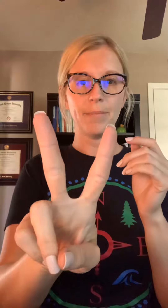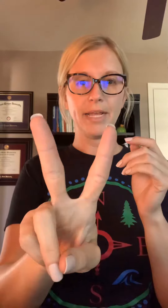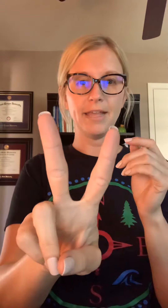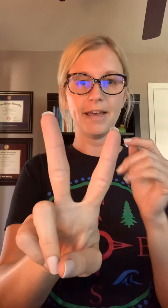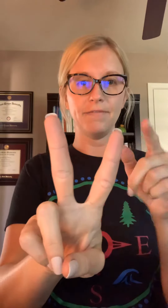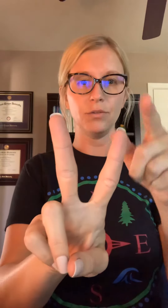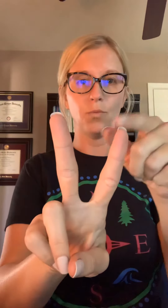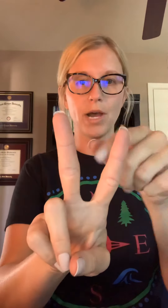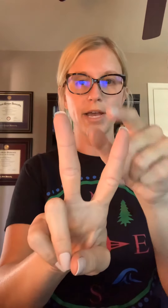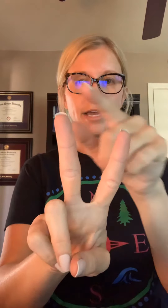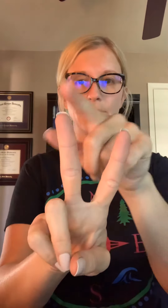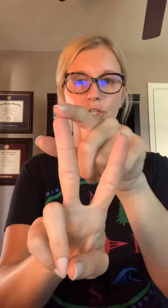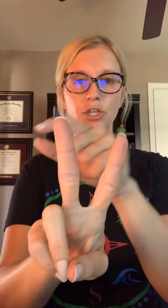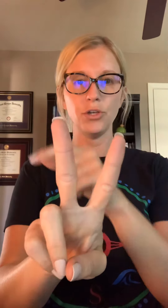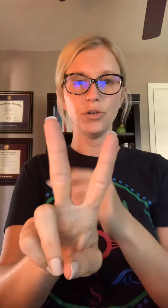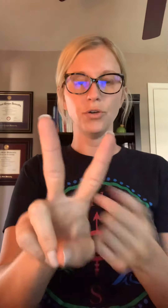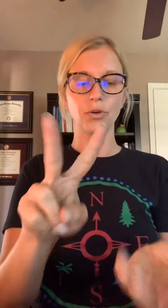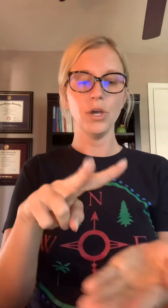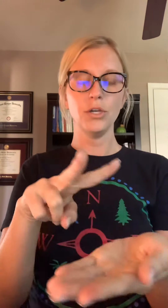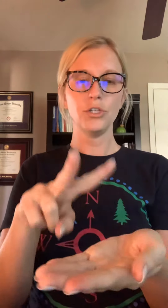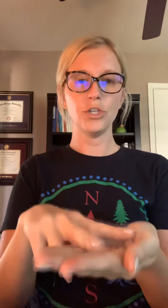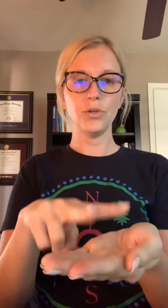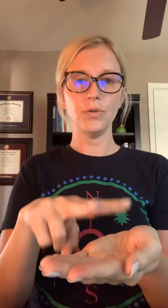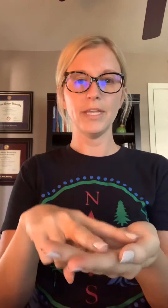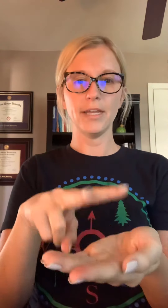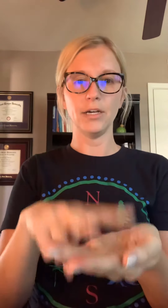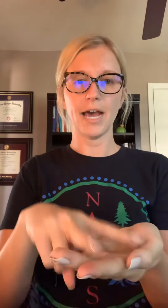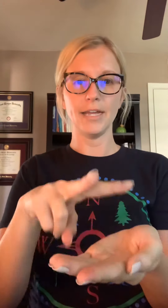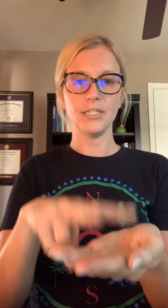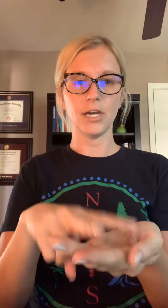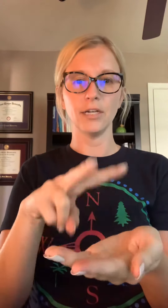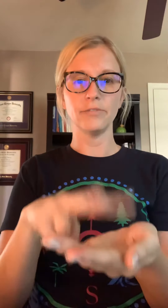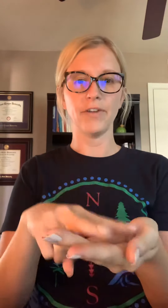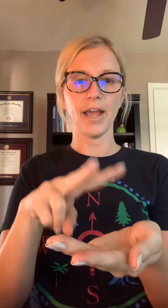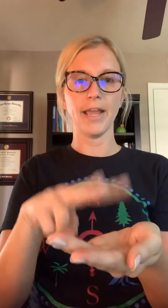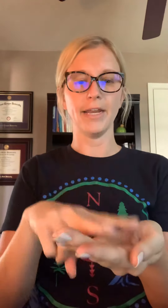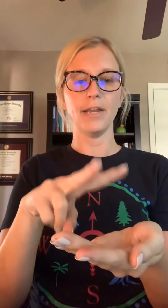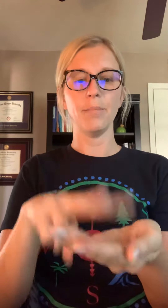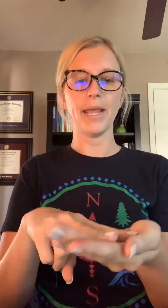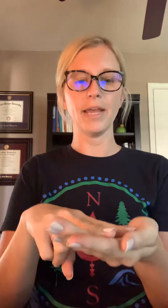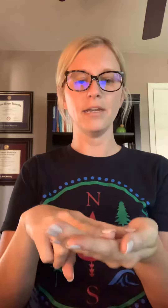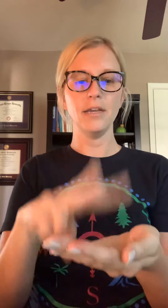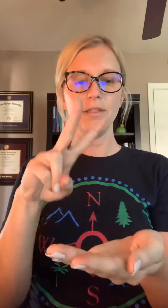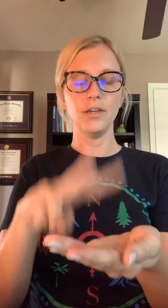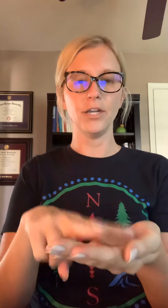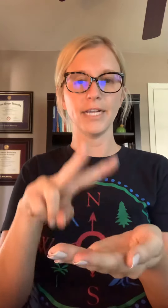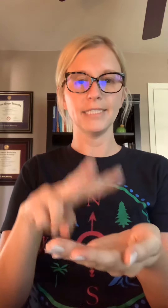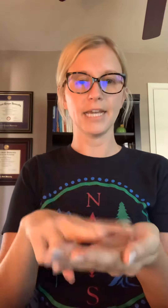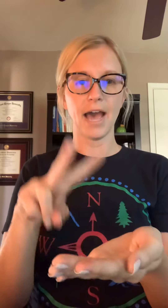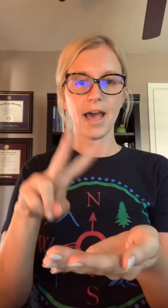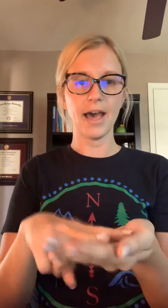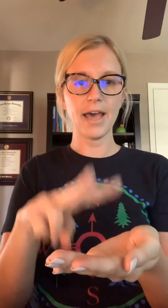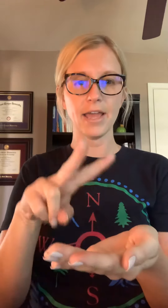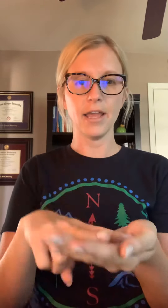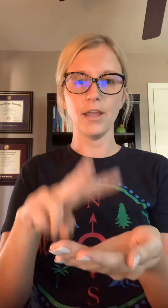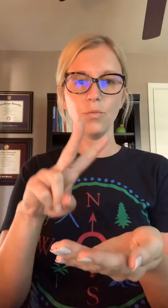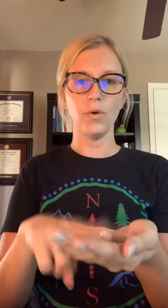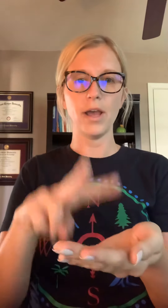many left? One two. Two little hot dogs frying in a pan. The grease got hot and one